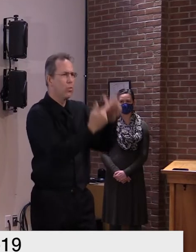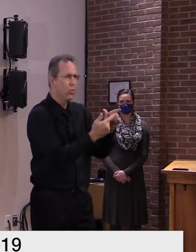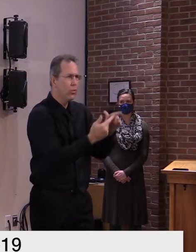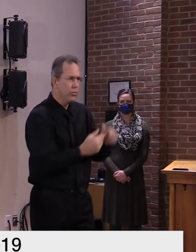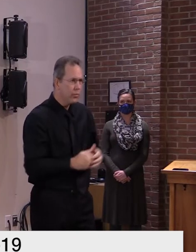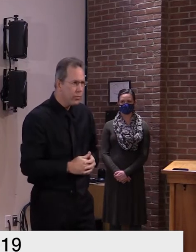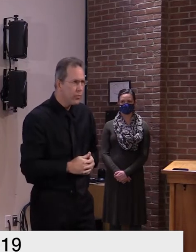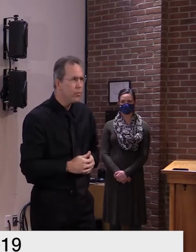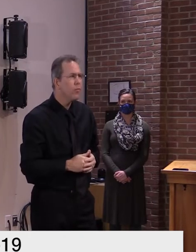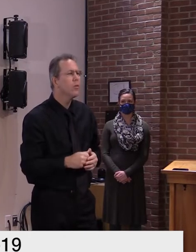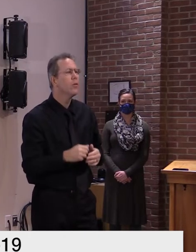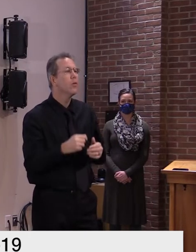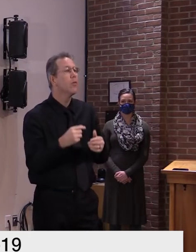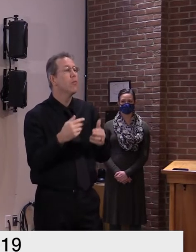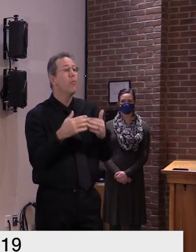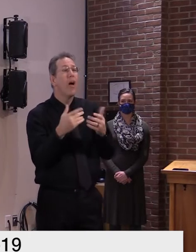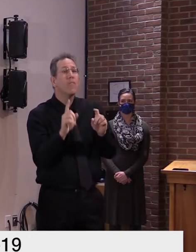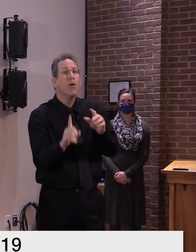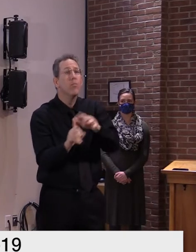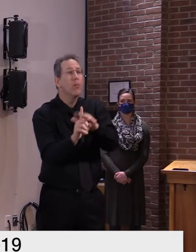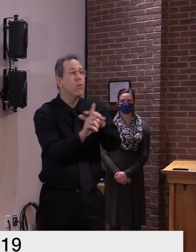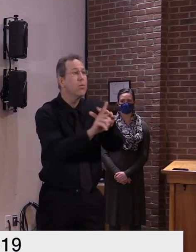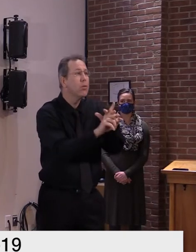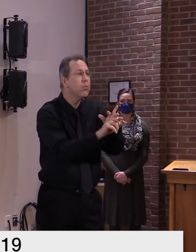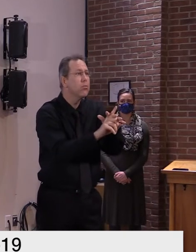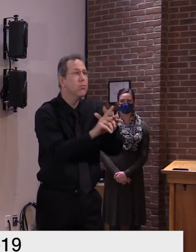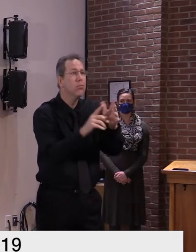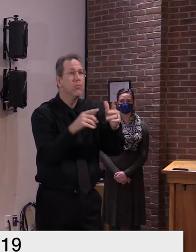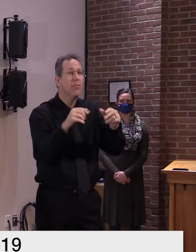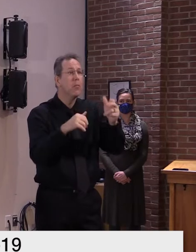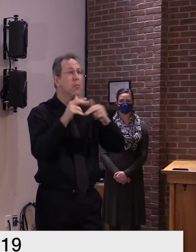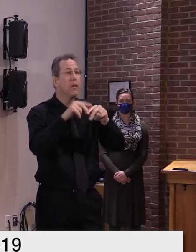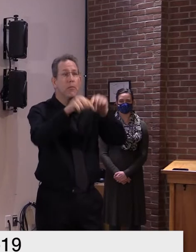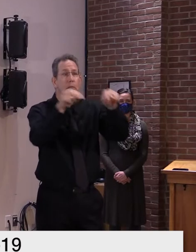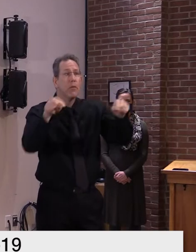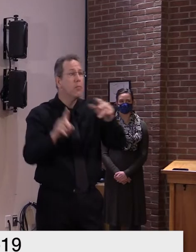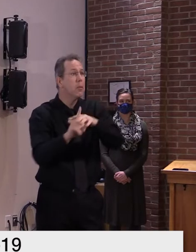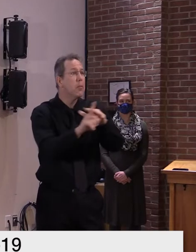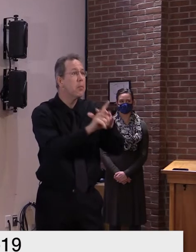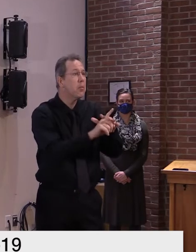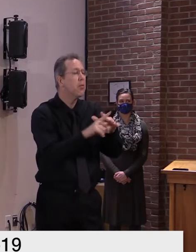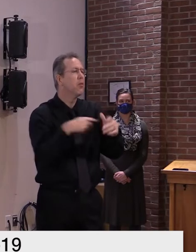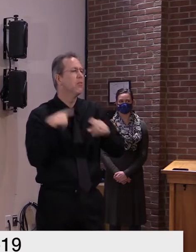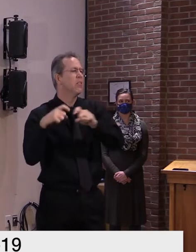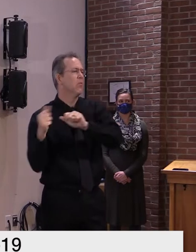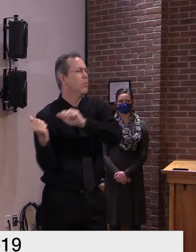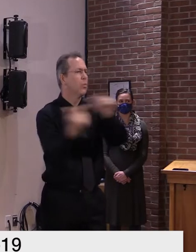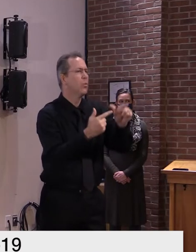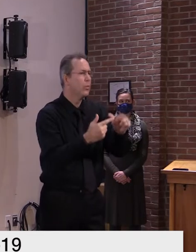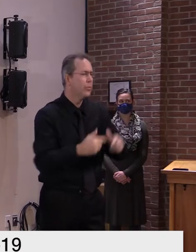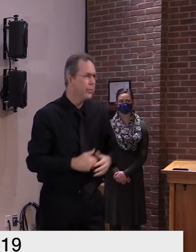have these situations in multiple places and that's and that's where they would be placed uh